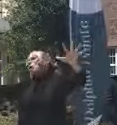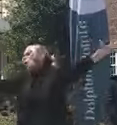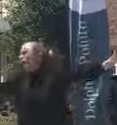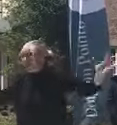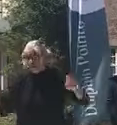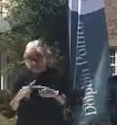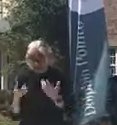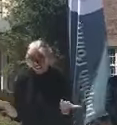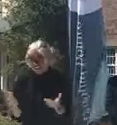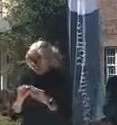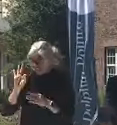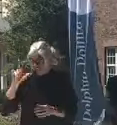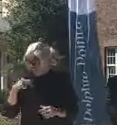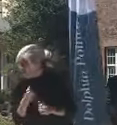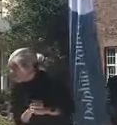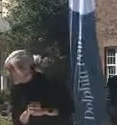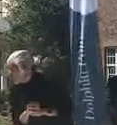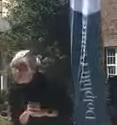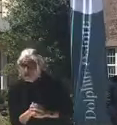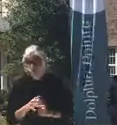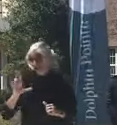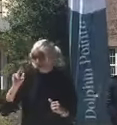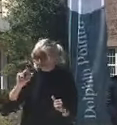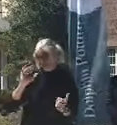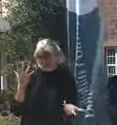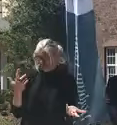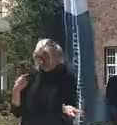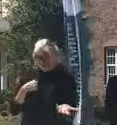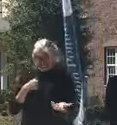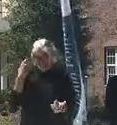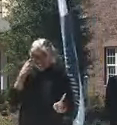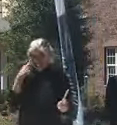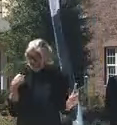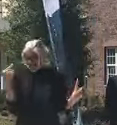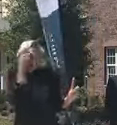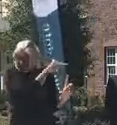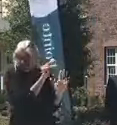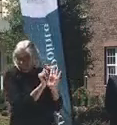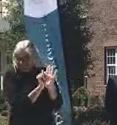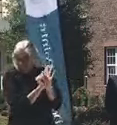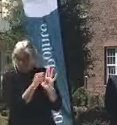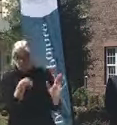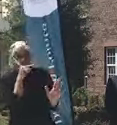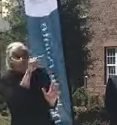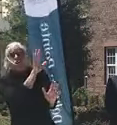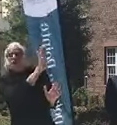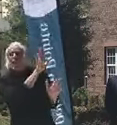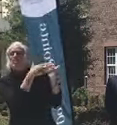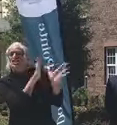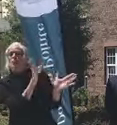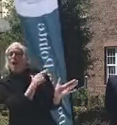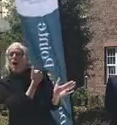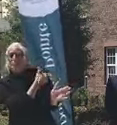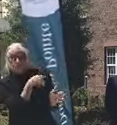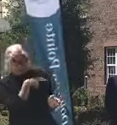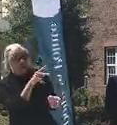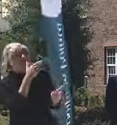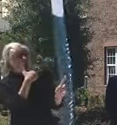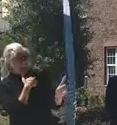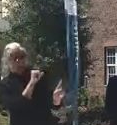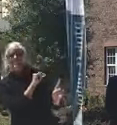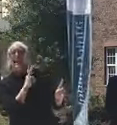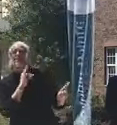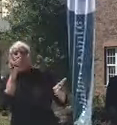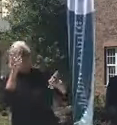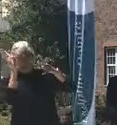not been the case. I mean, I was at Tampa General, all of their staff that has had it at this point brought it in from somewhere